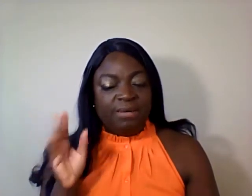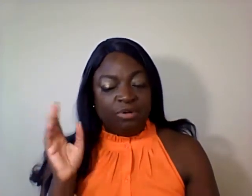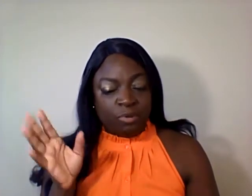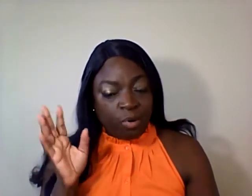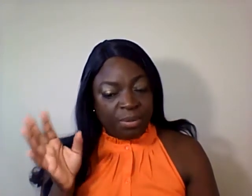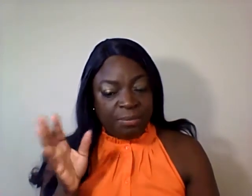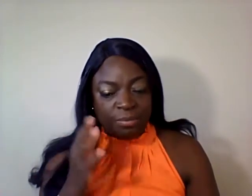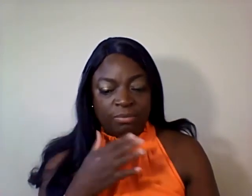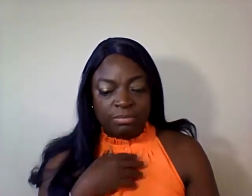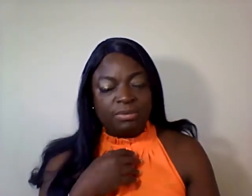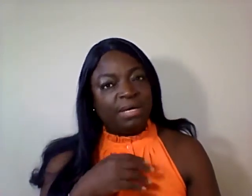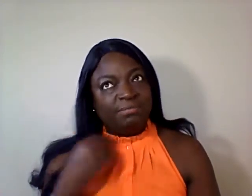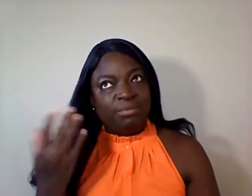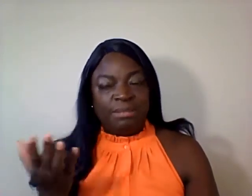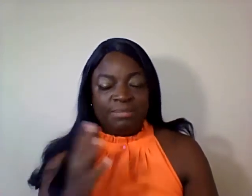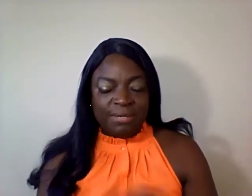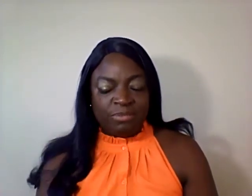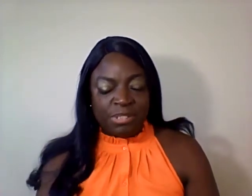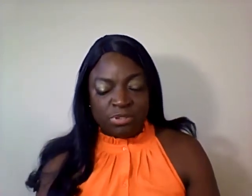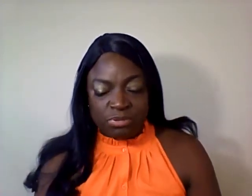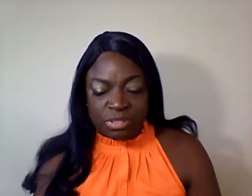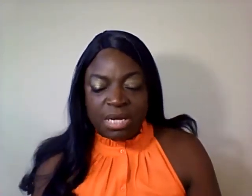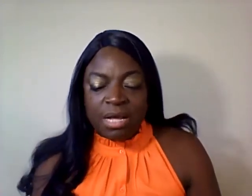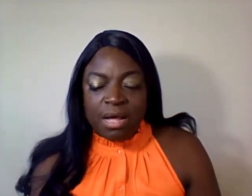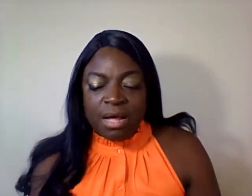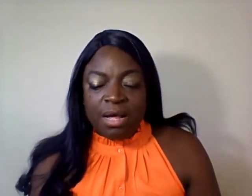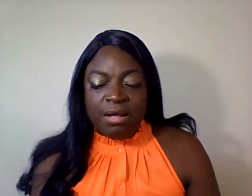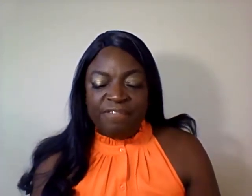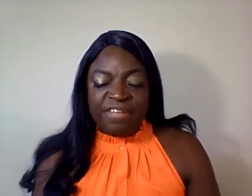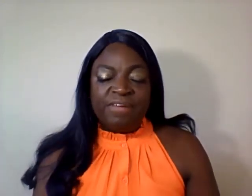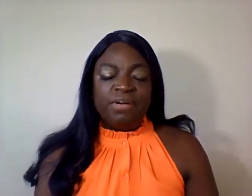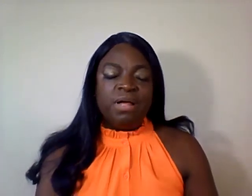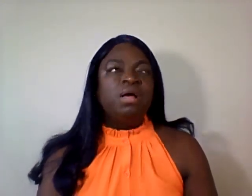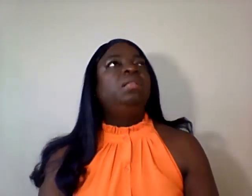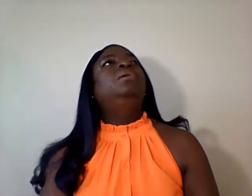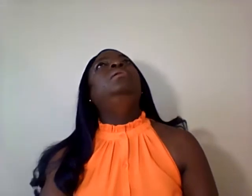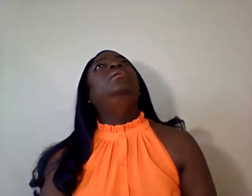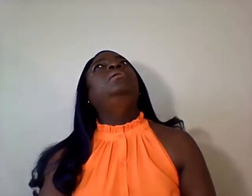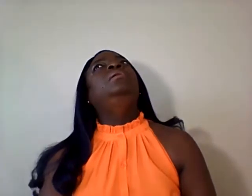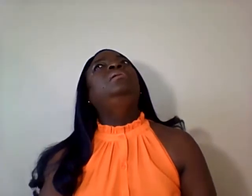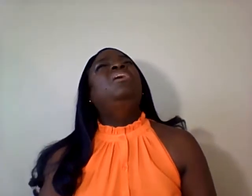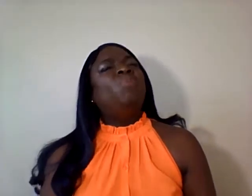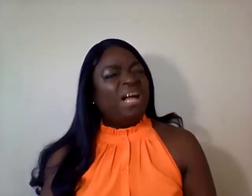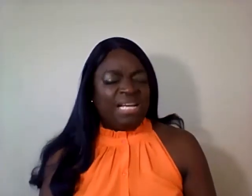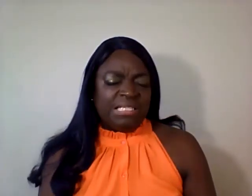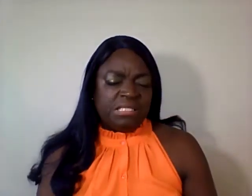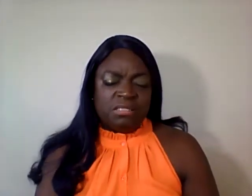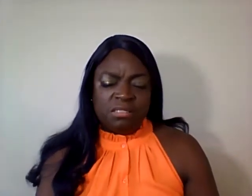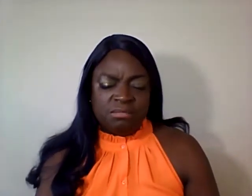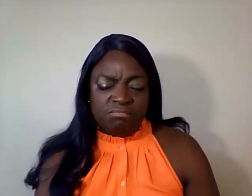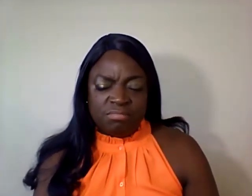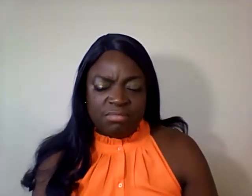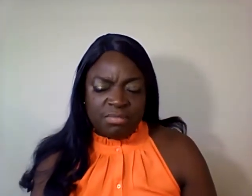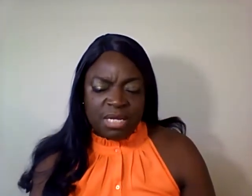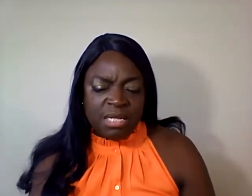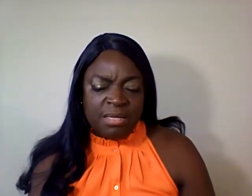have grown people. So I have, what? I have three children. Uh, favorite color? White. Um,